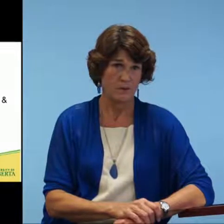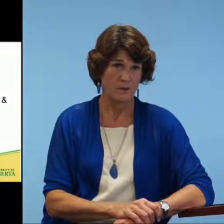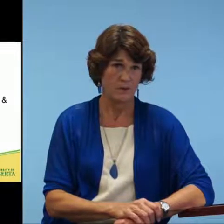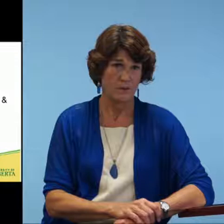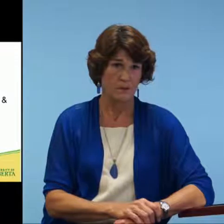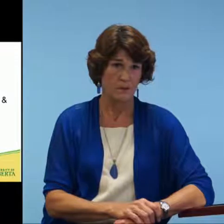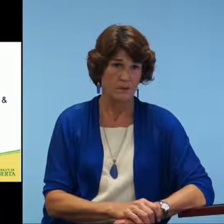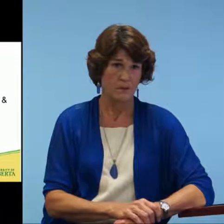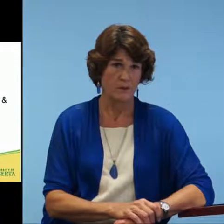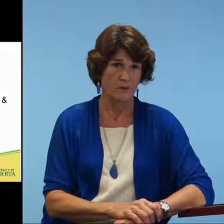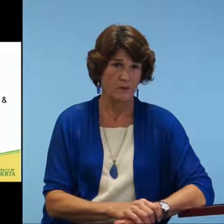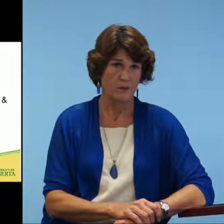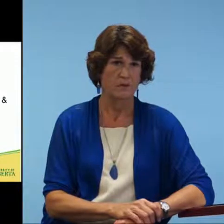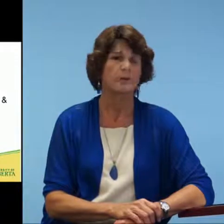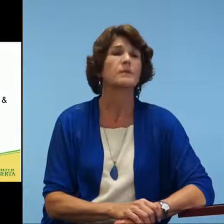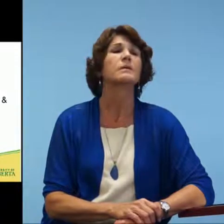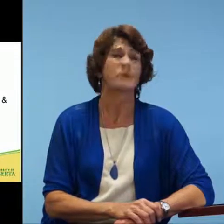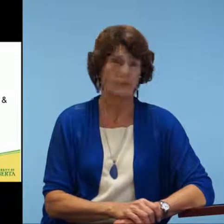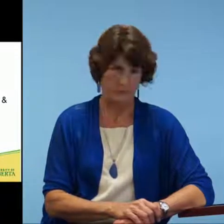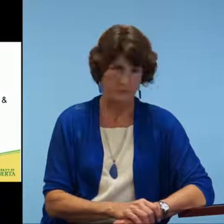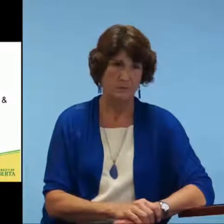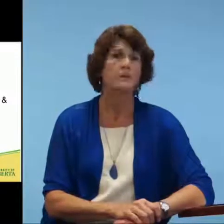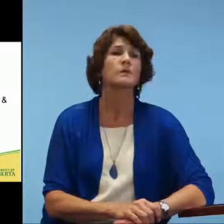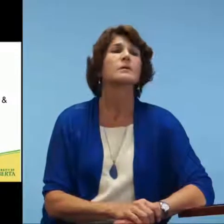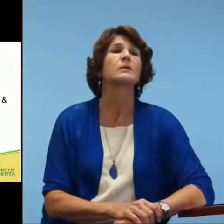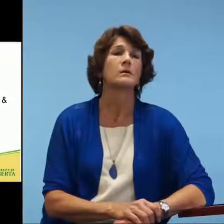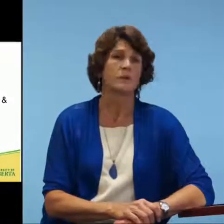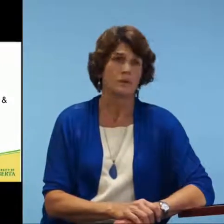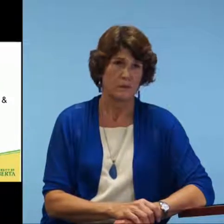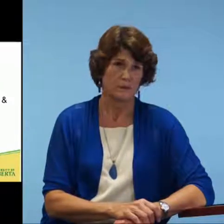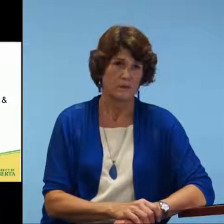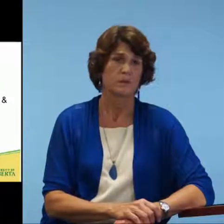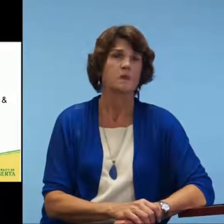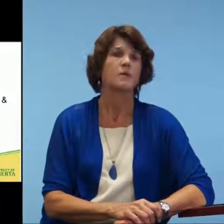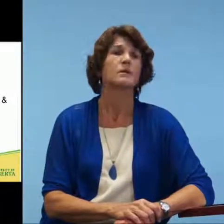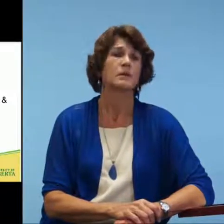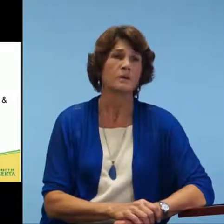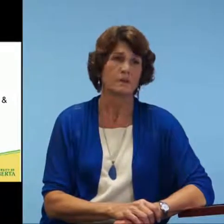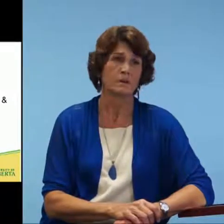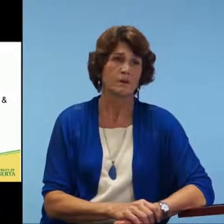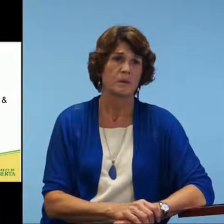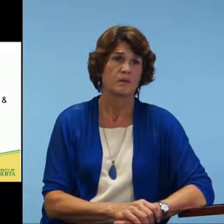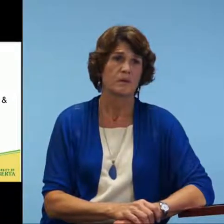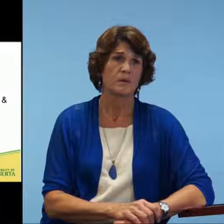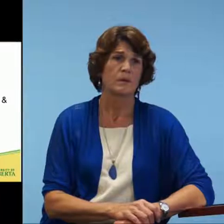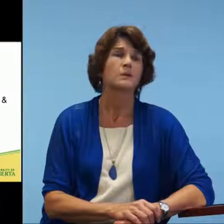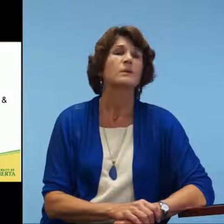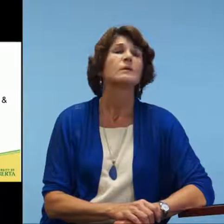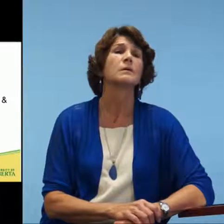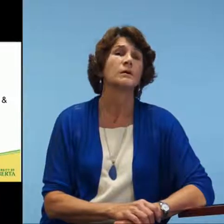For example, chronological suggestions for teaching handshakes.